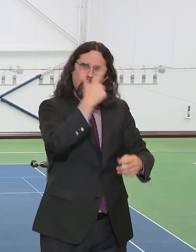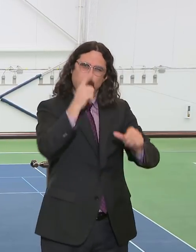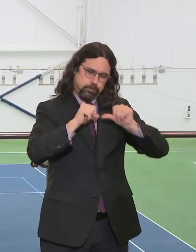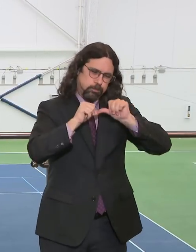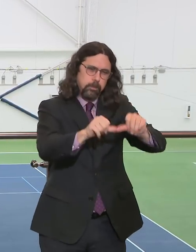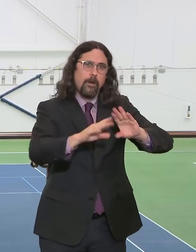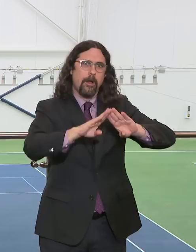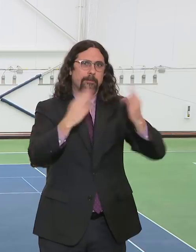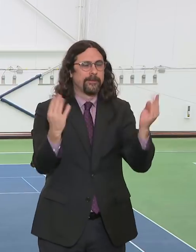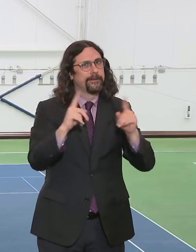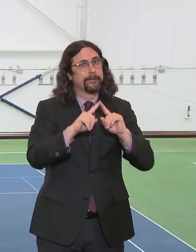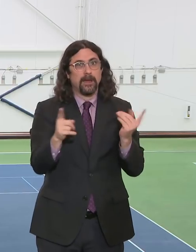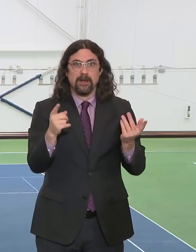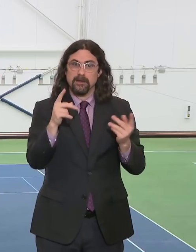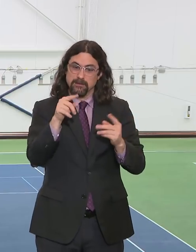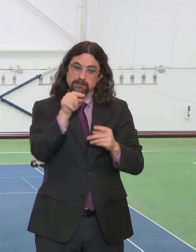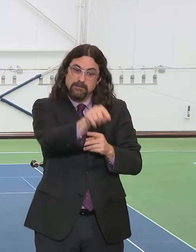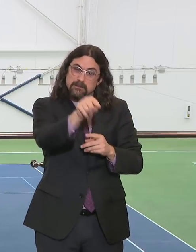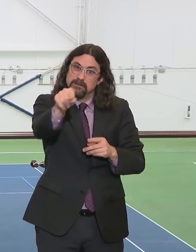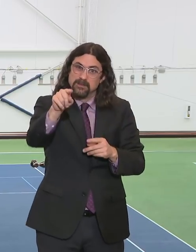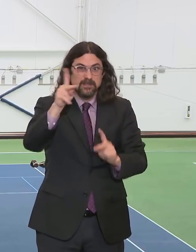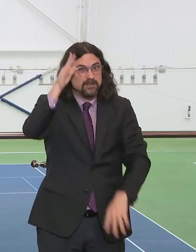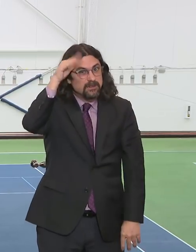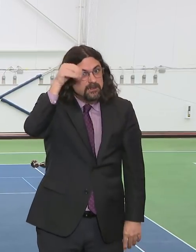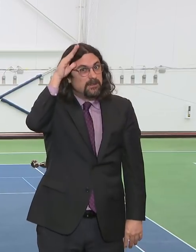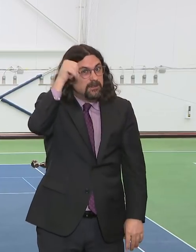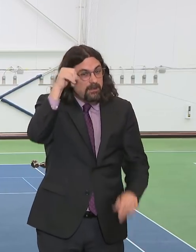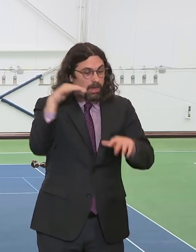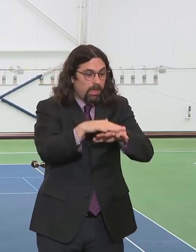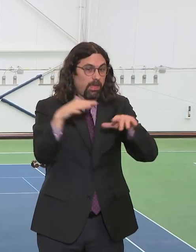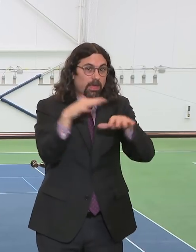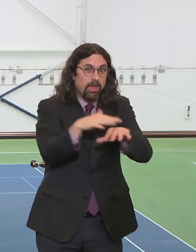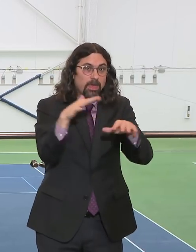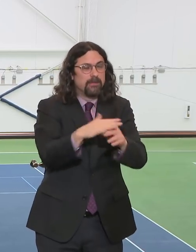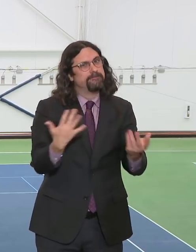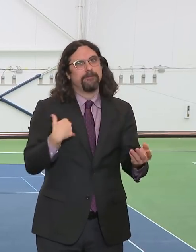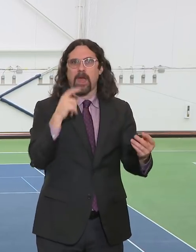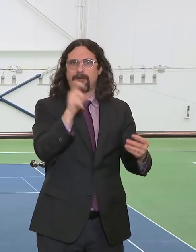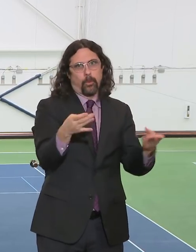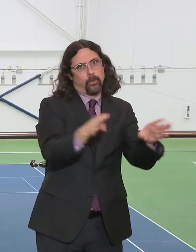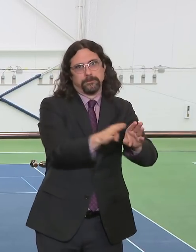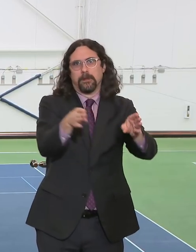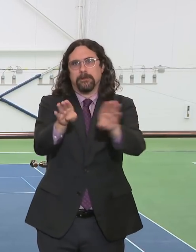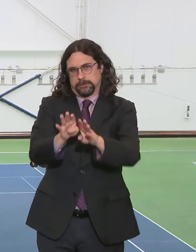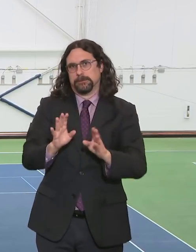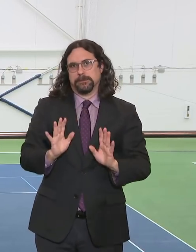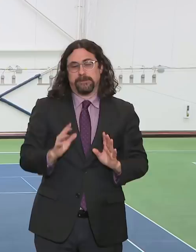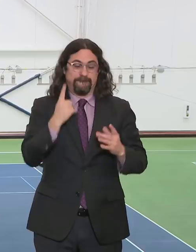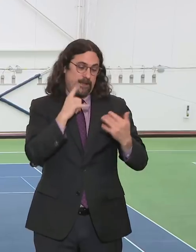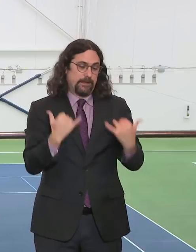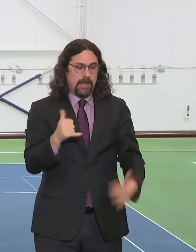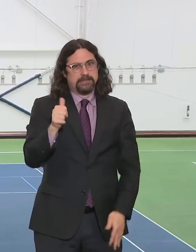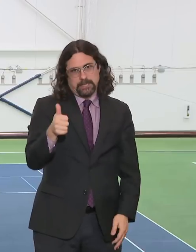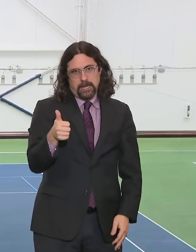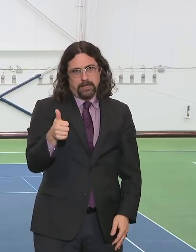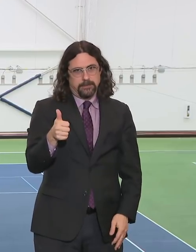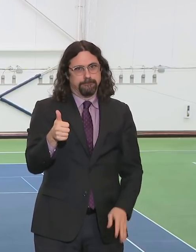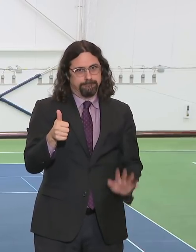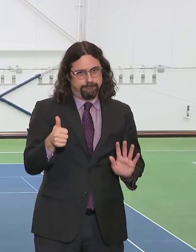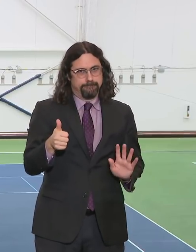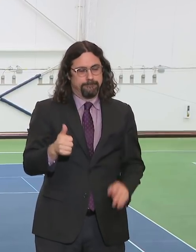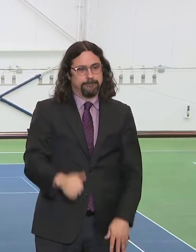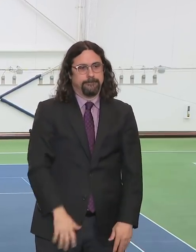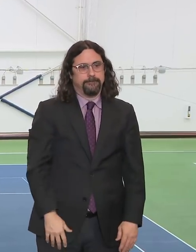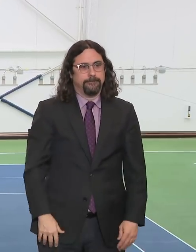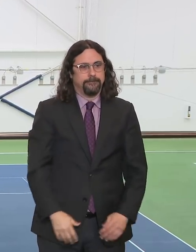Another issue has come up, and it is an issue that's causing us real concern. We heard from Staten